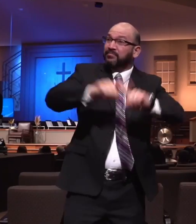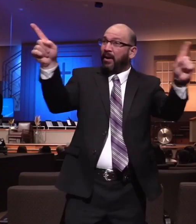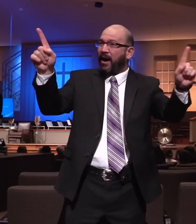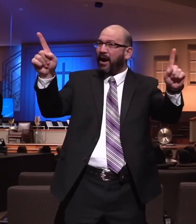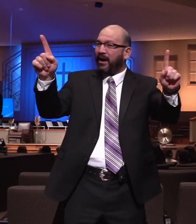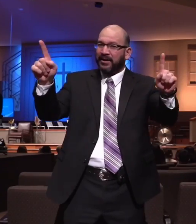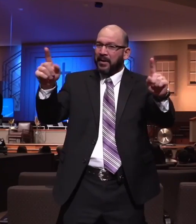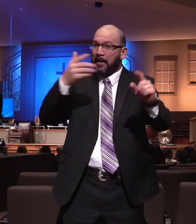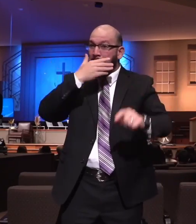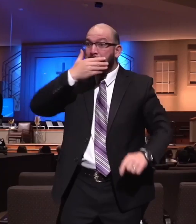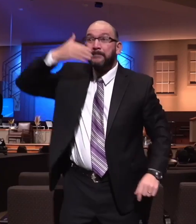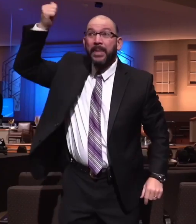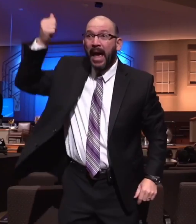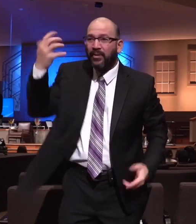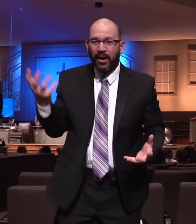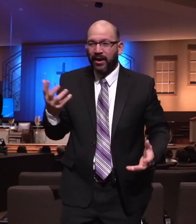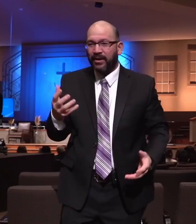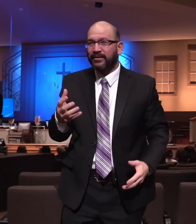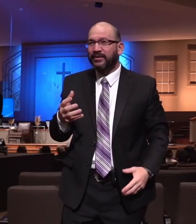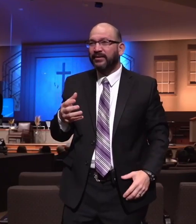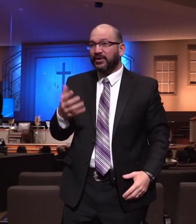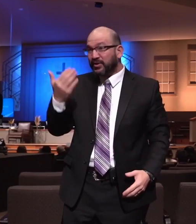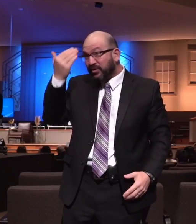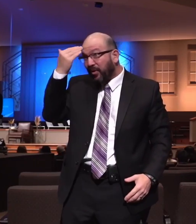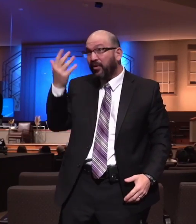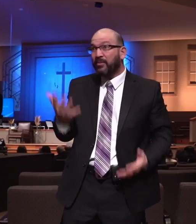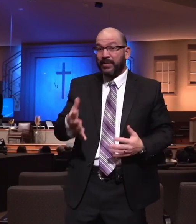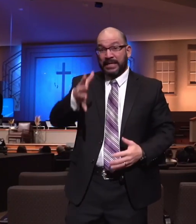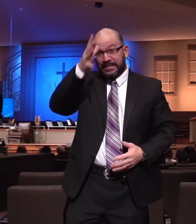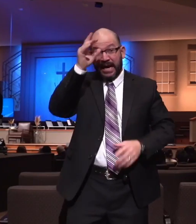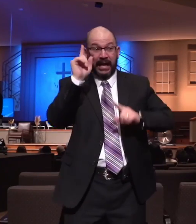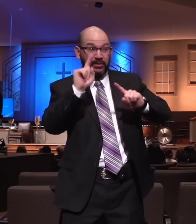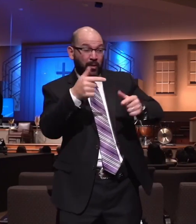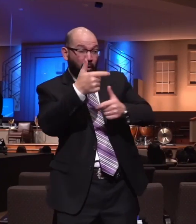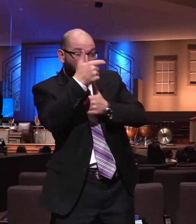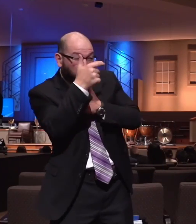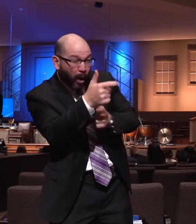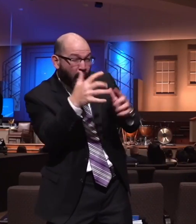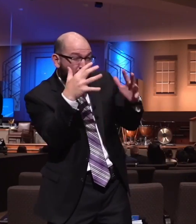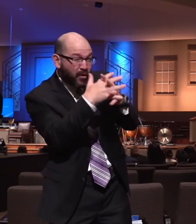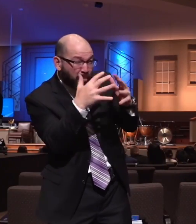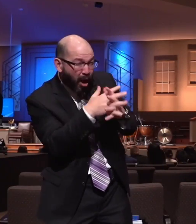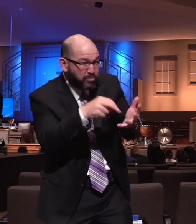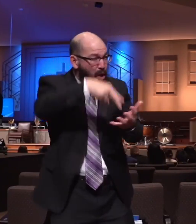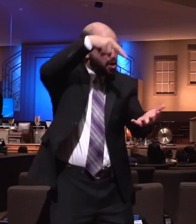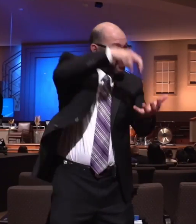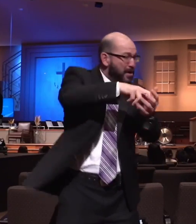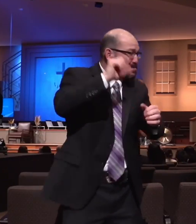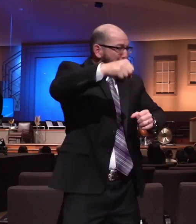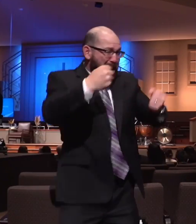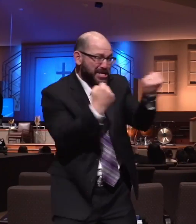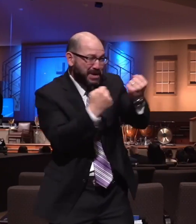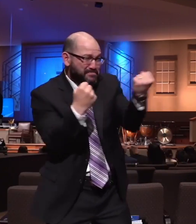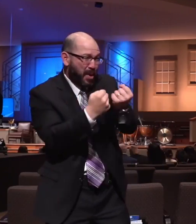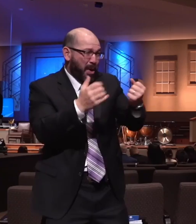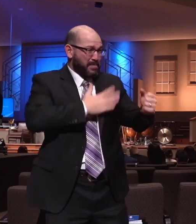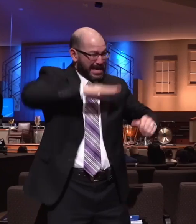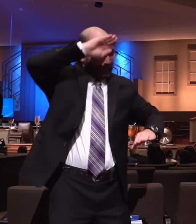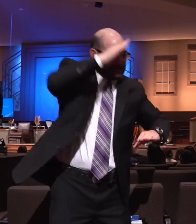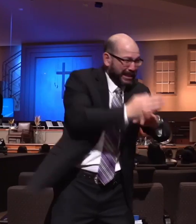oftentimes daddies that wouldn't miss the sideline of a football game, daddies that jump up and down, and they're so excited about a basketball